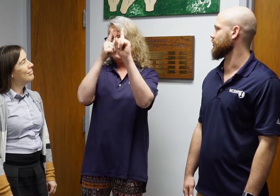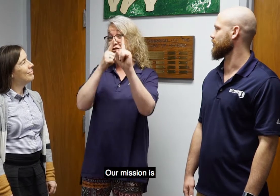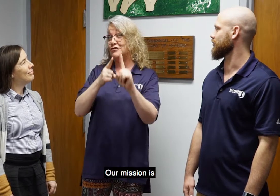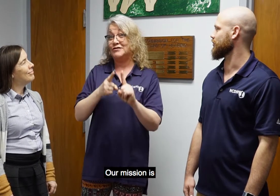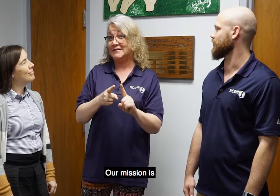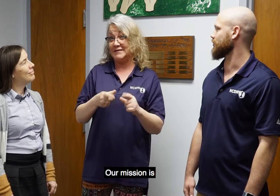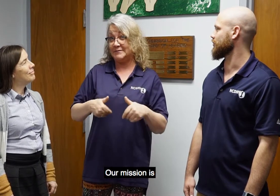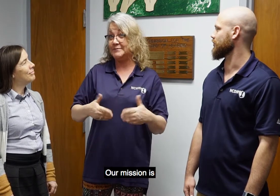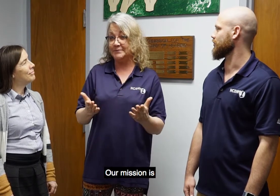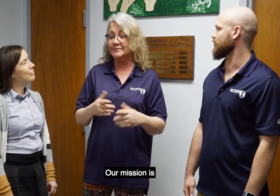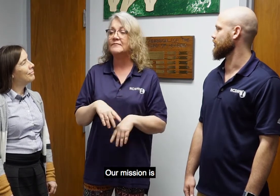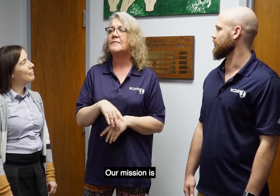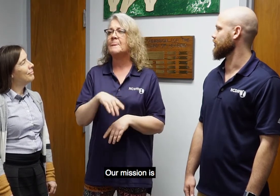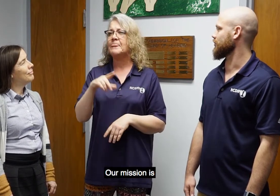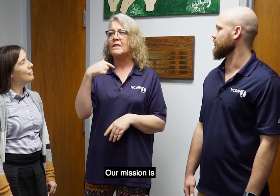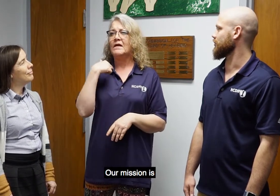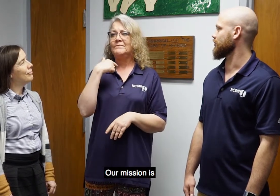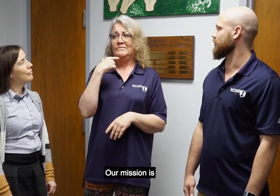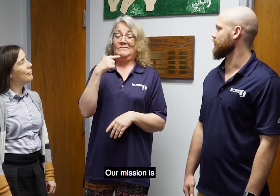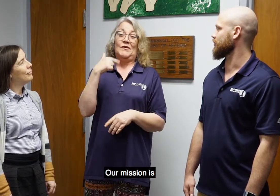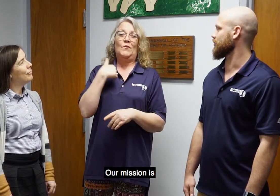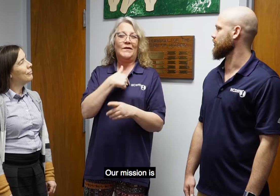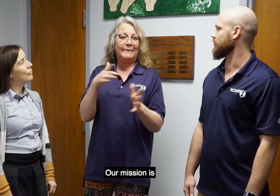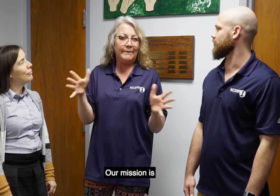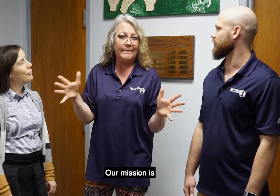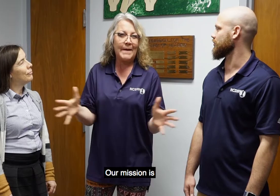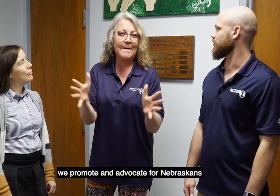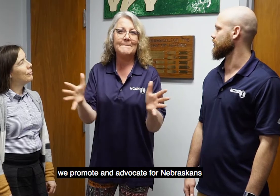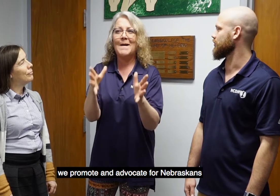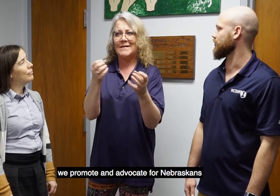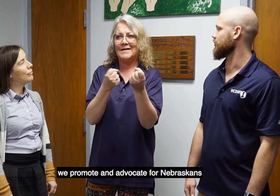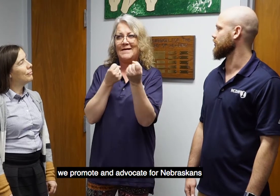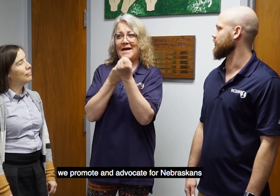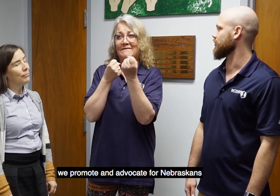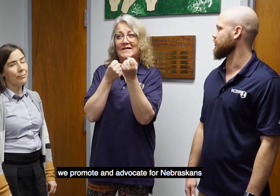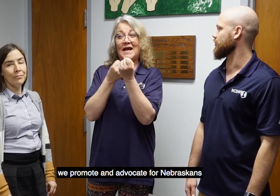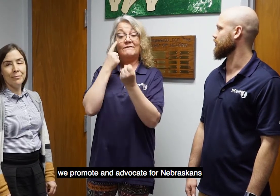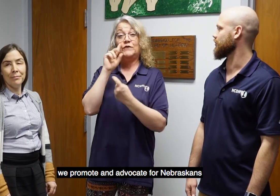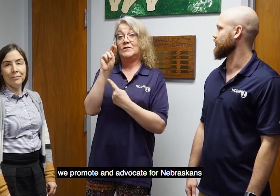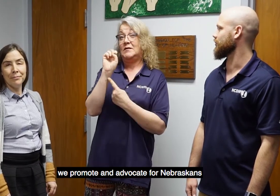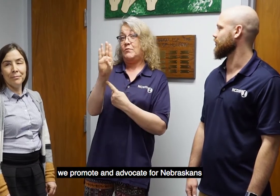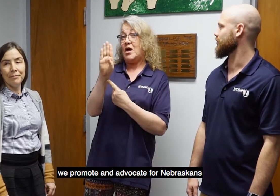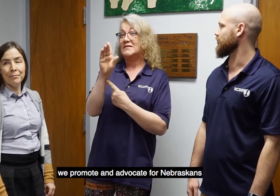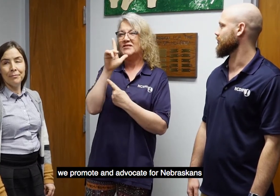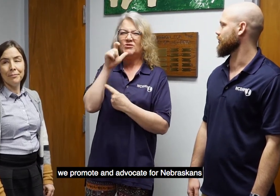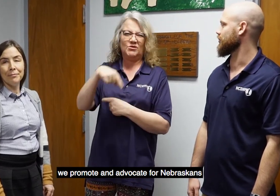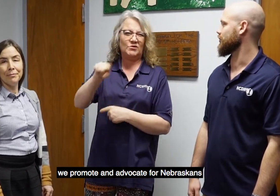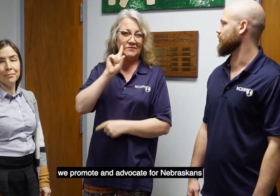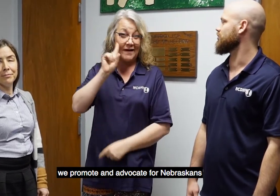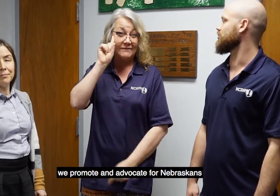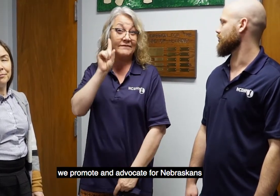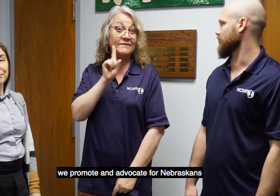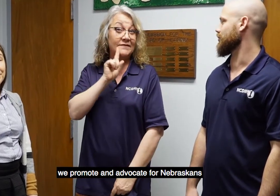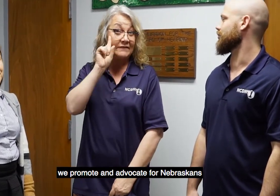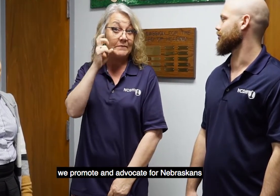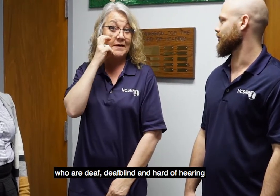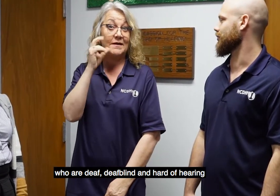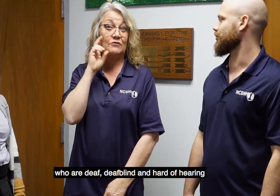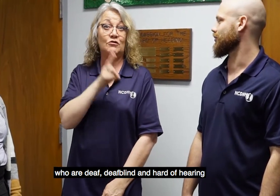Our mission is we promote and advocate for Nebraskans who are